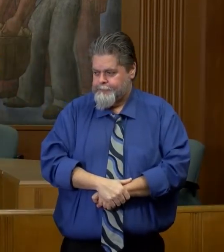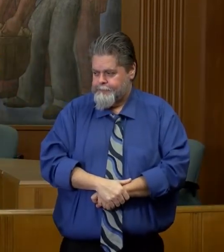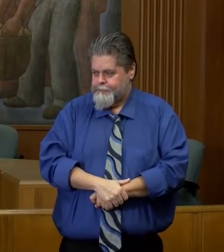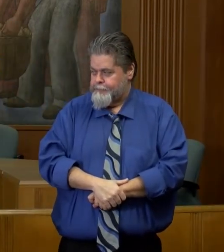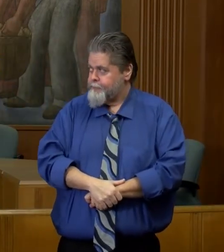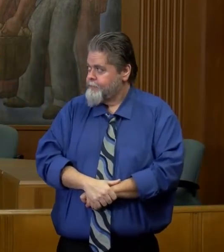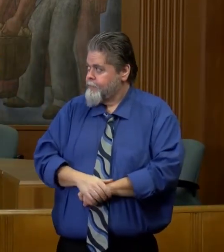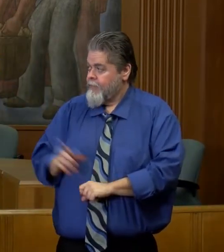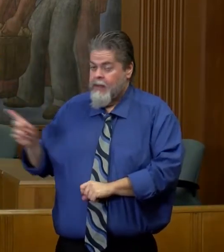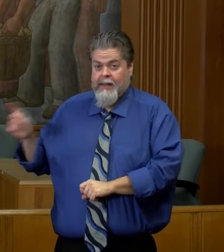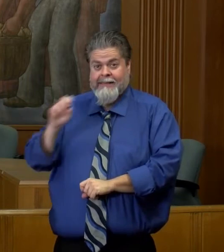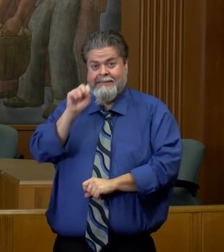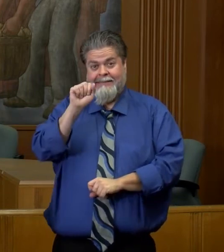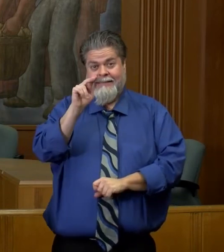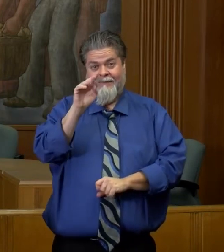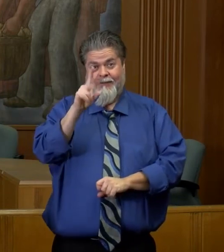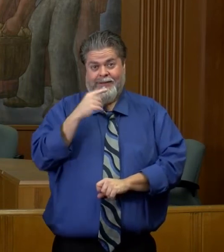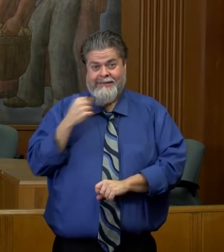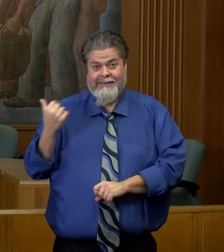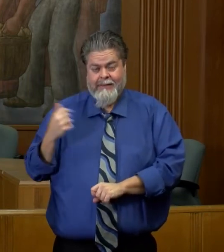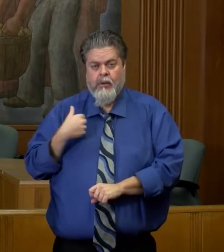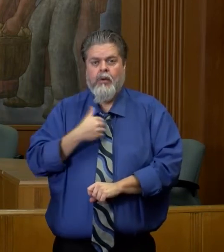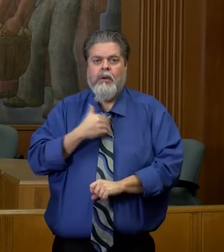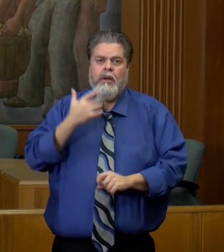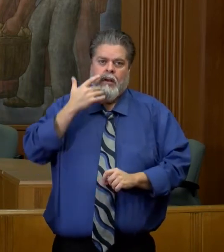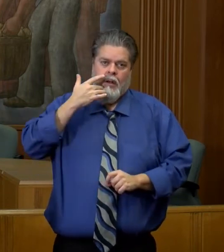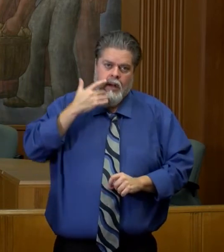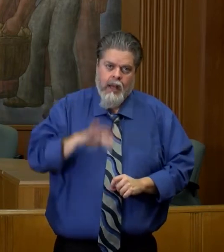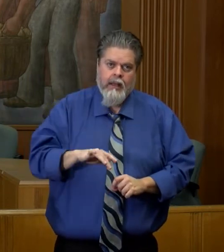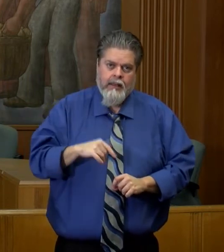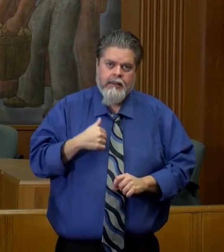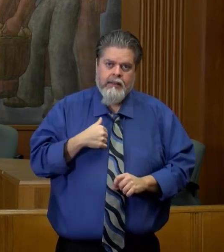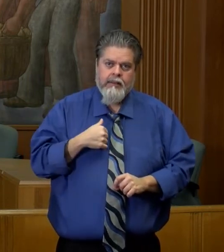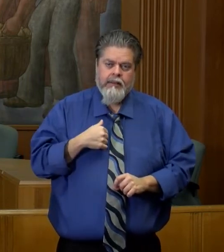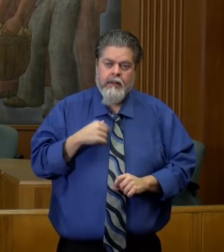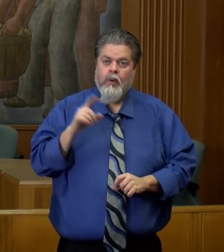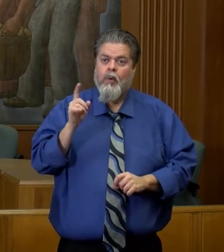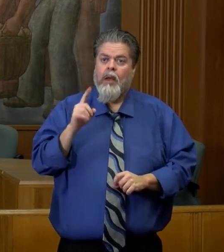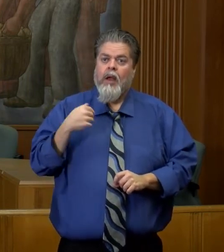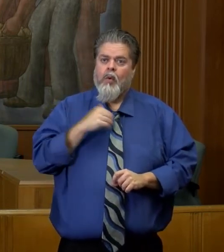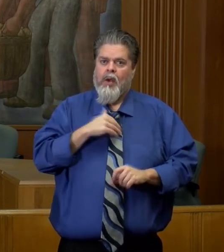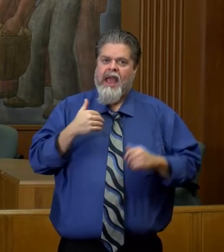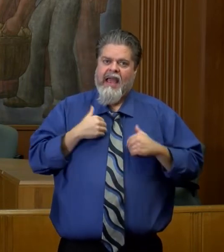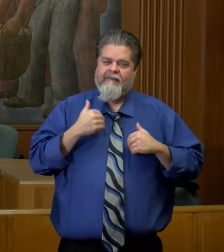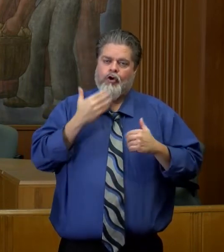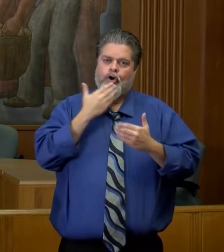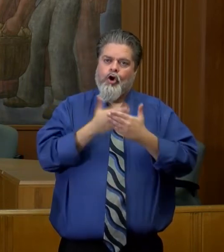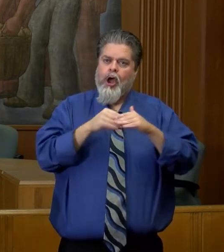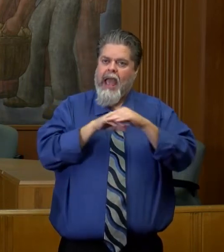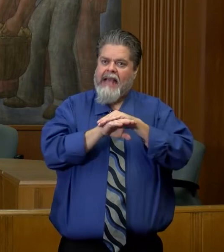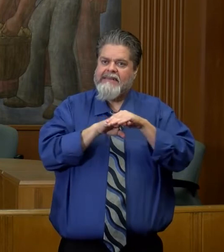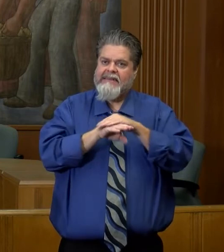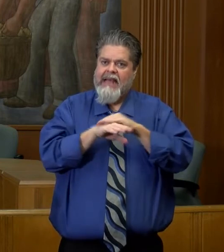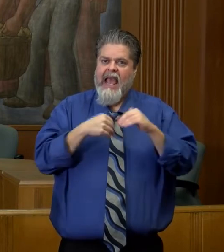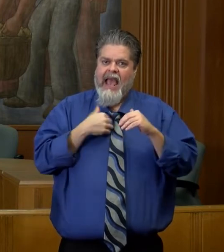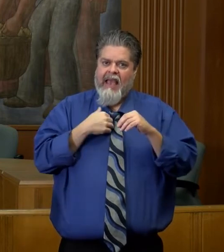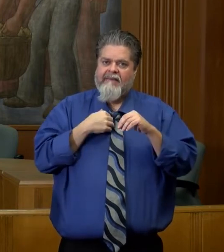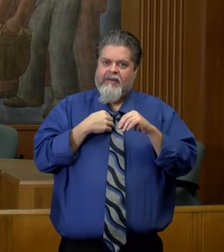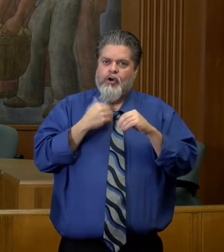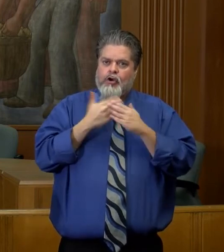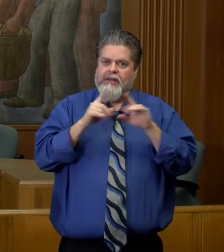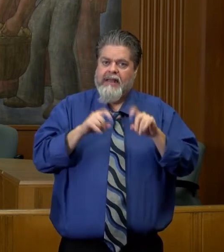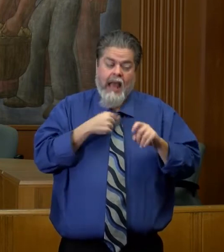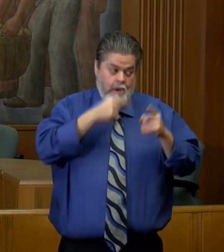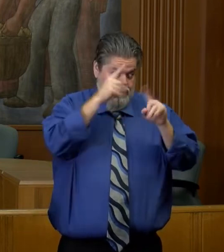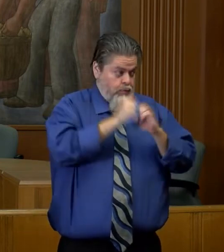I would just add to that we are fortunate to be in an area where there is good access to testing and I